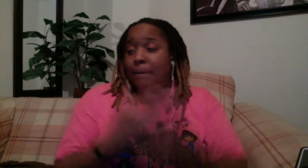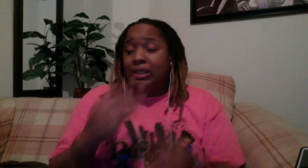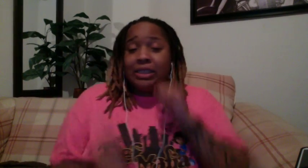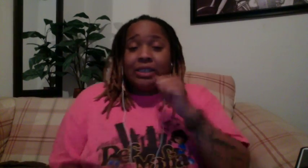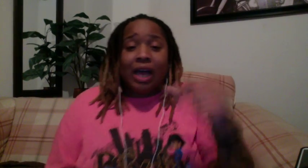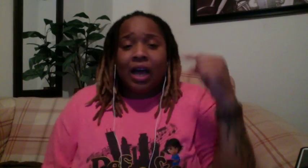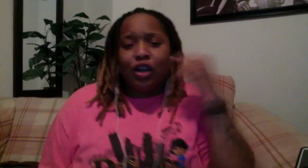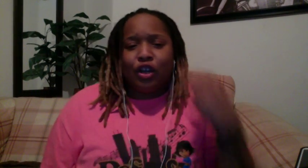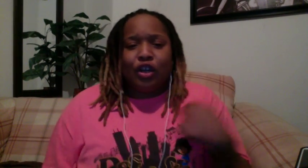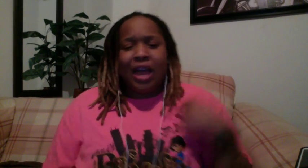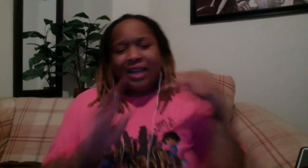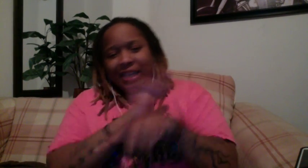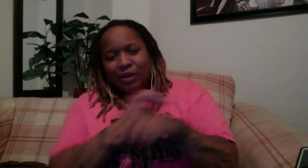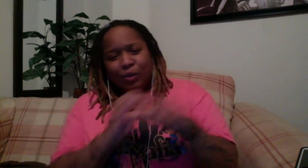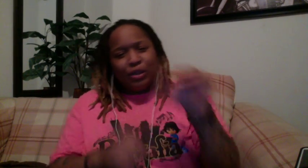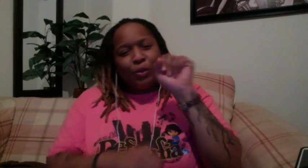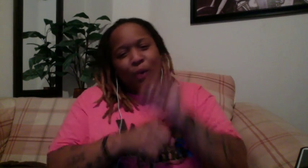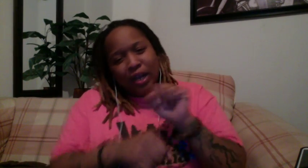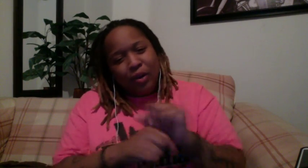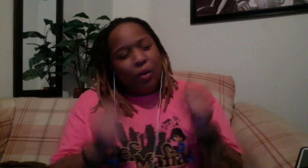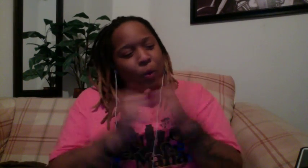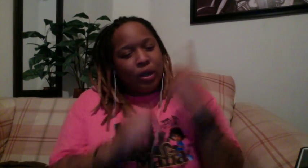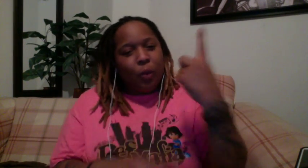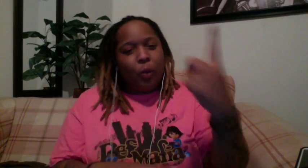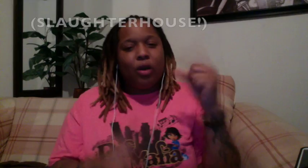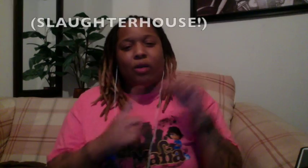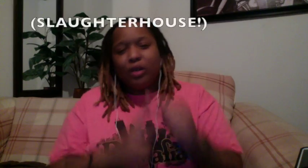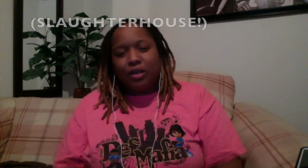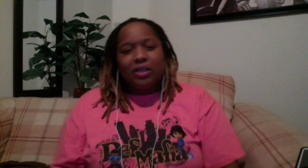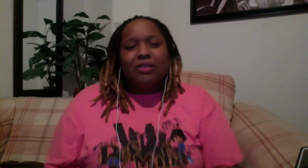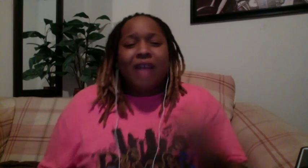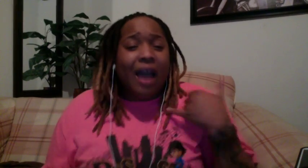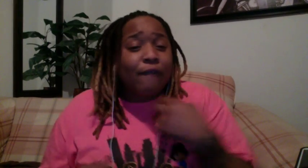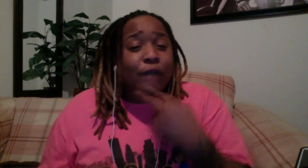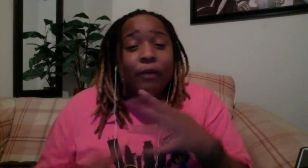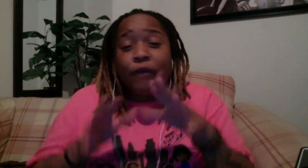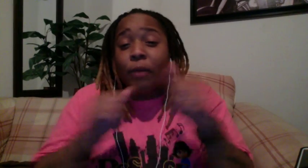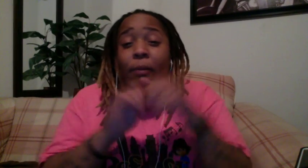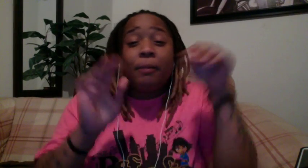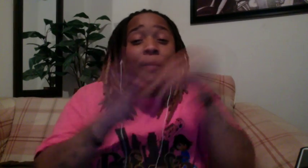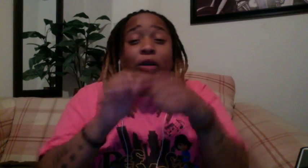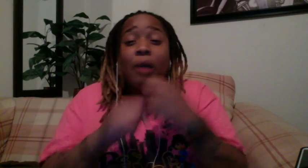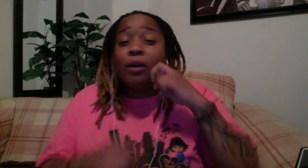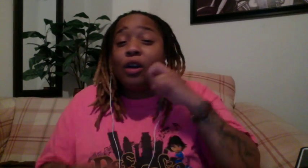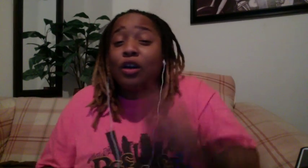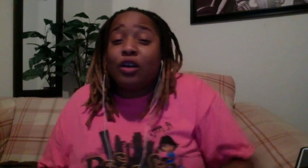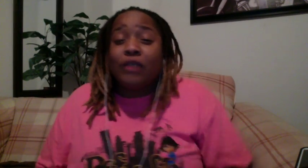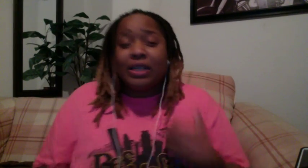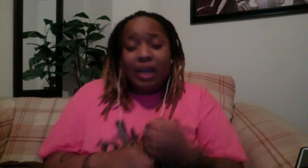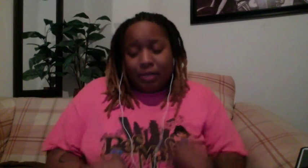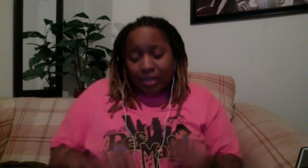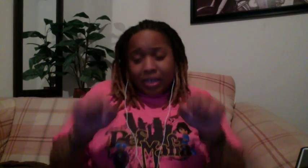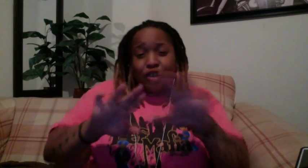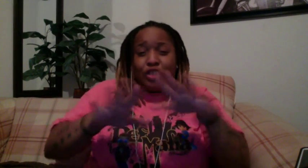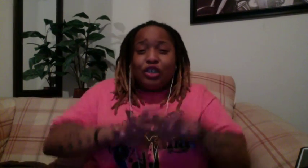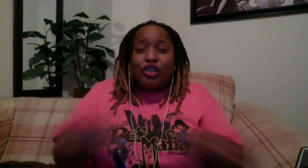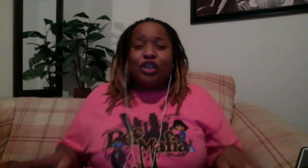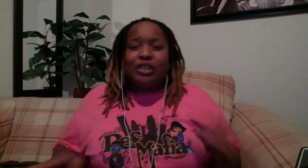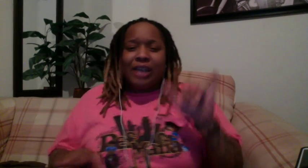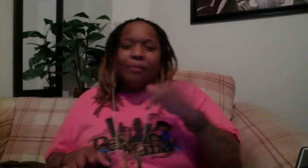listening to the unheard I kill your career with one word You're verbally flirting with murder You got some nerve I lift your skirt like a young